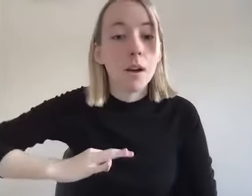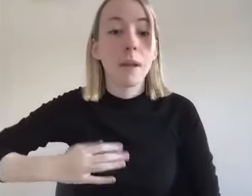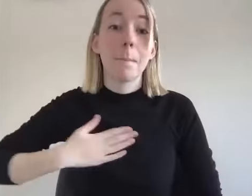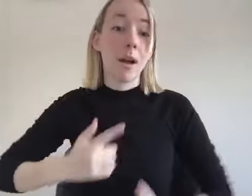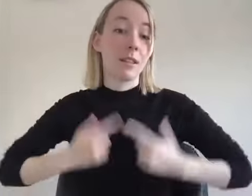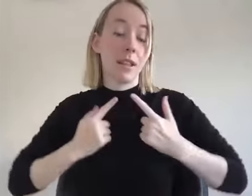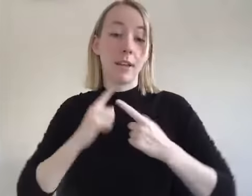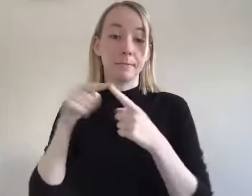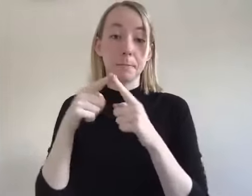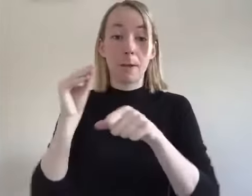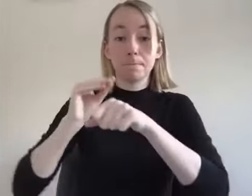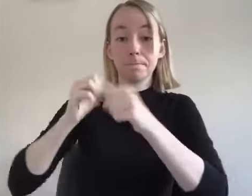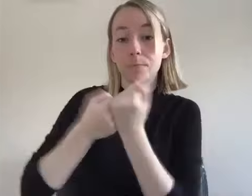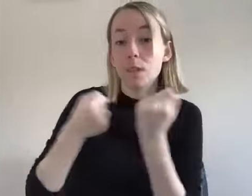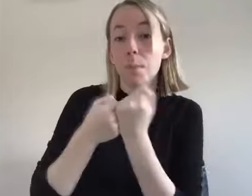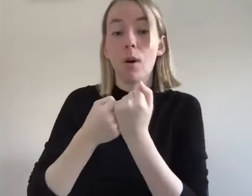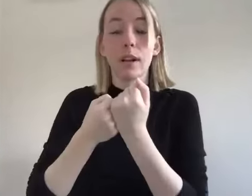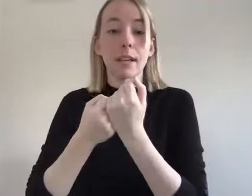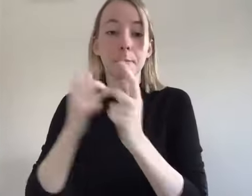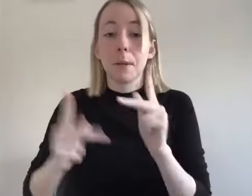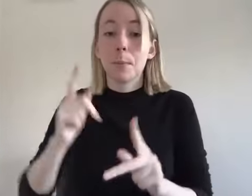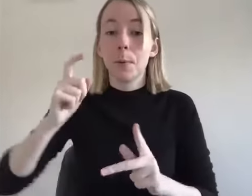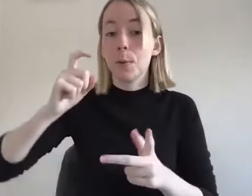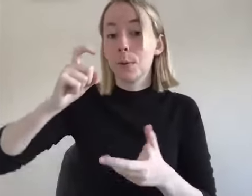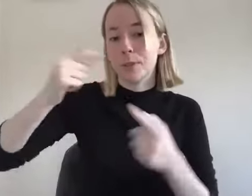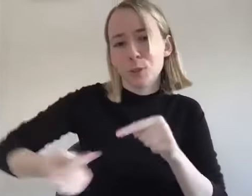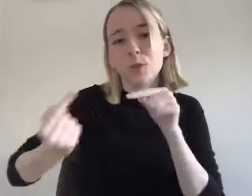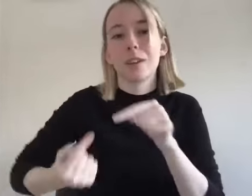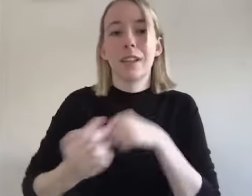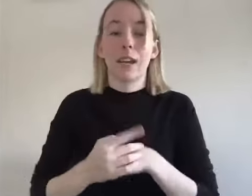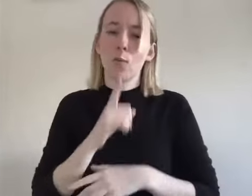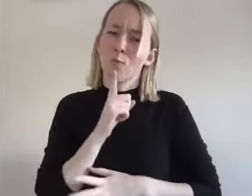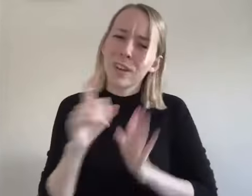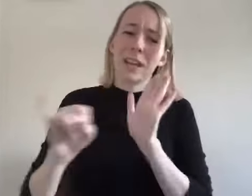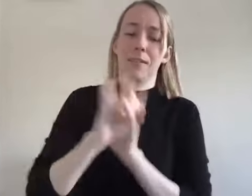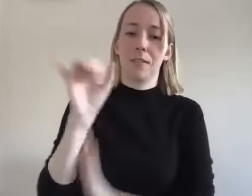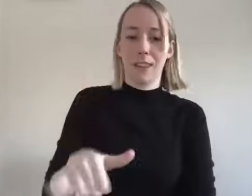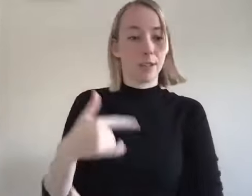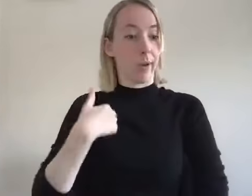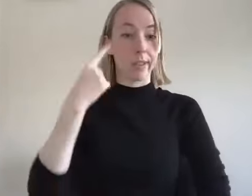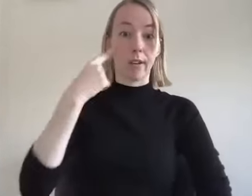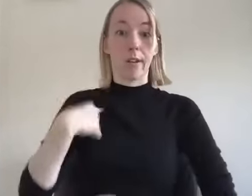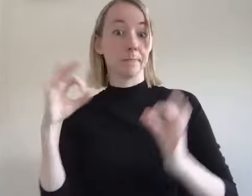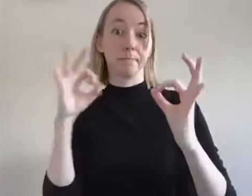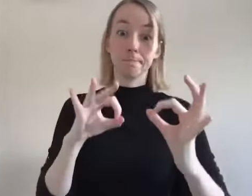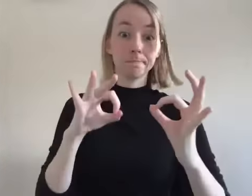about advocating for um like the vulnerable and um i really identified with that and so